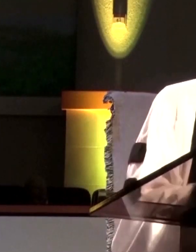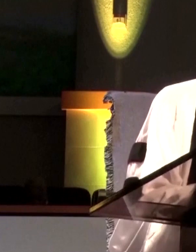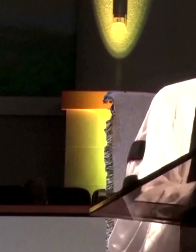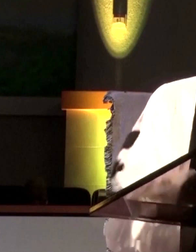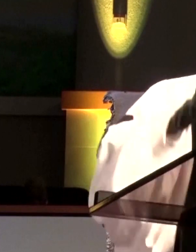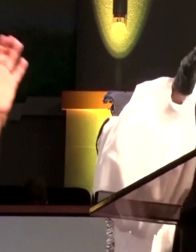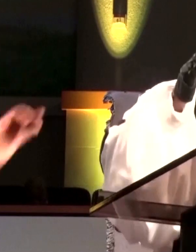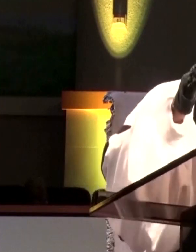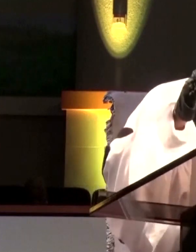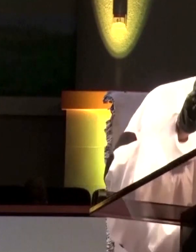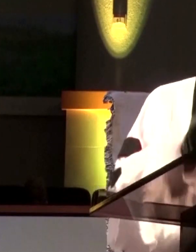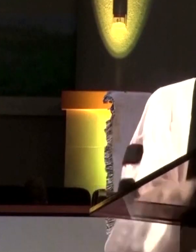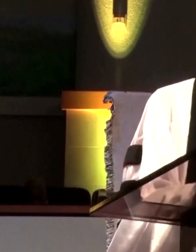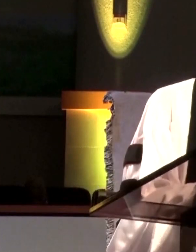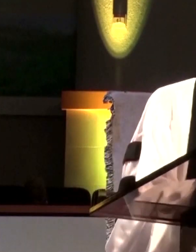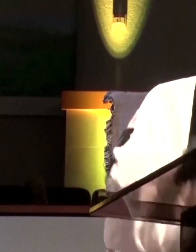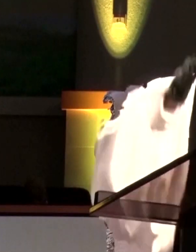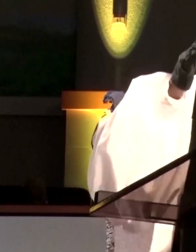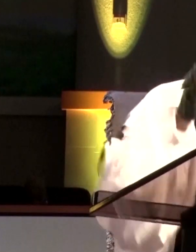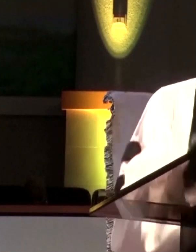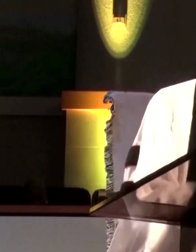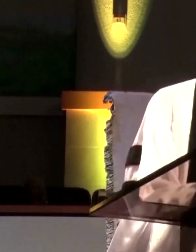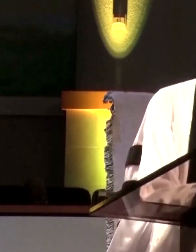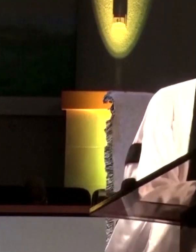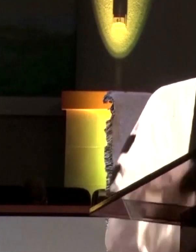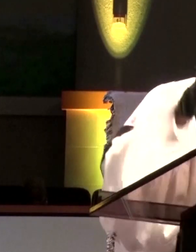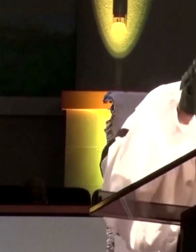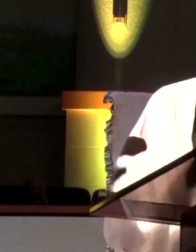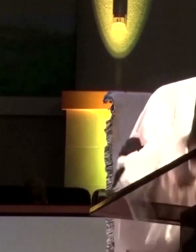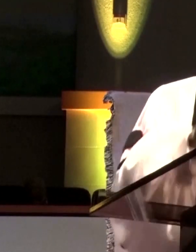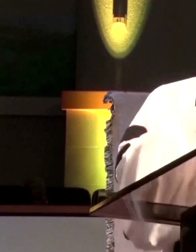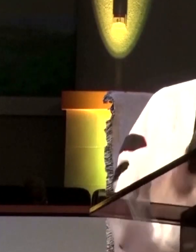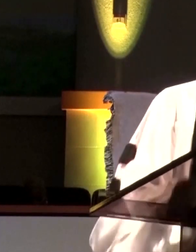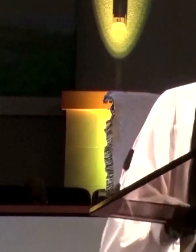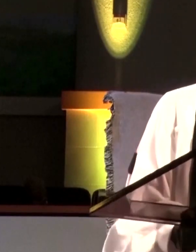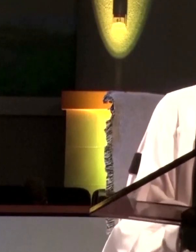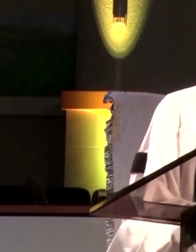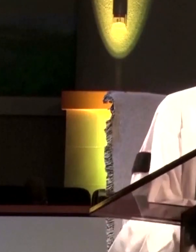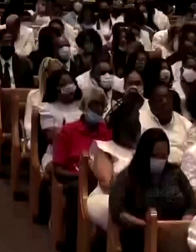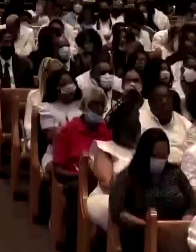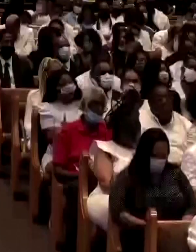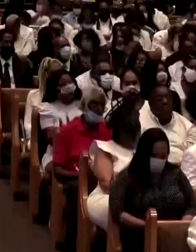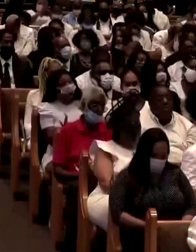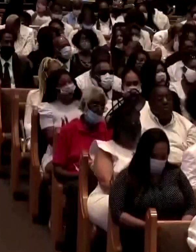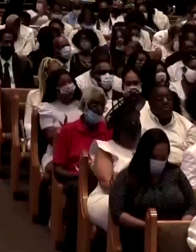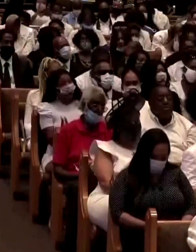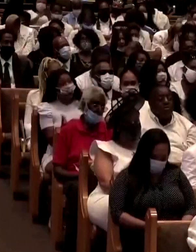keep doing it because they protected by wickedness in high places